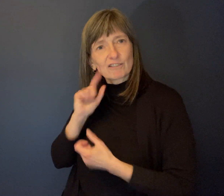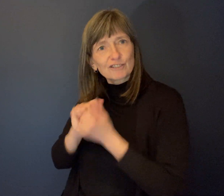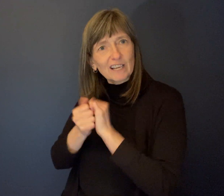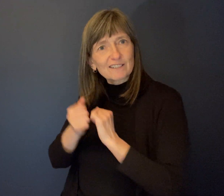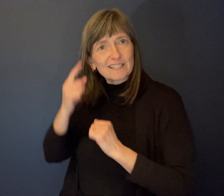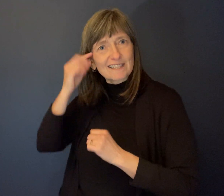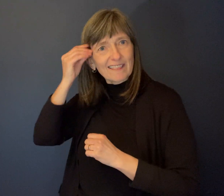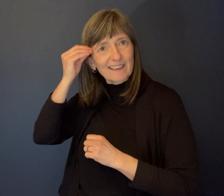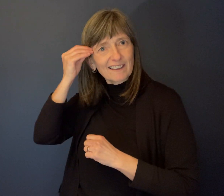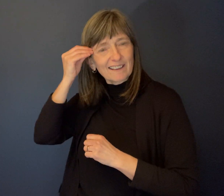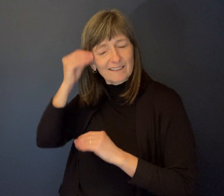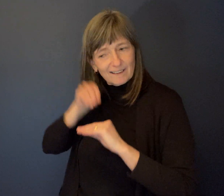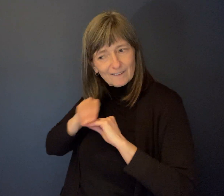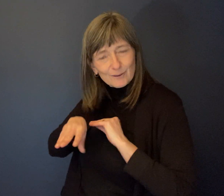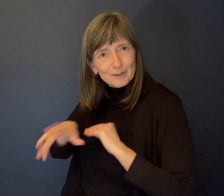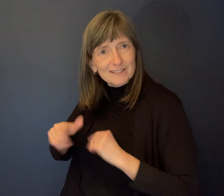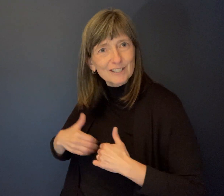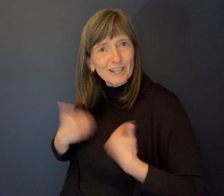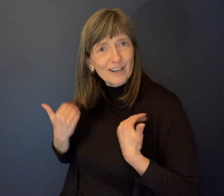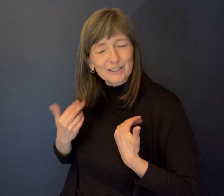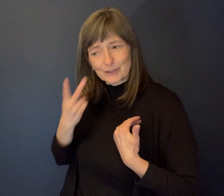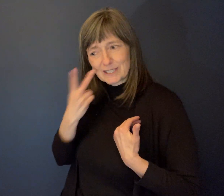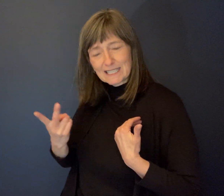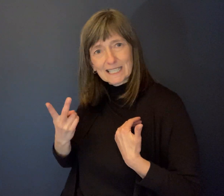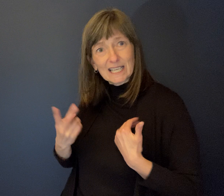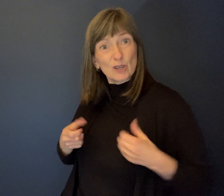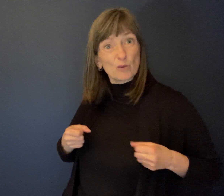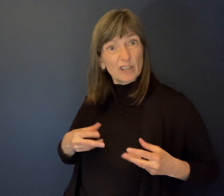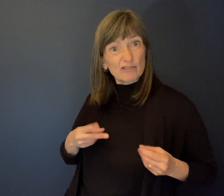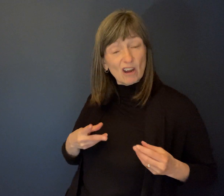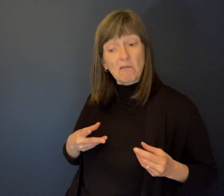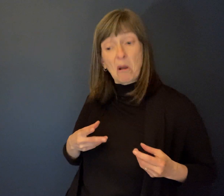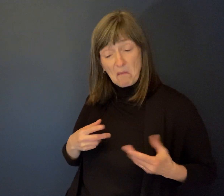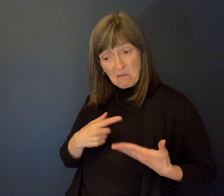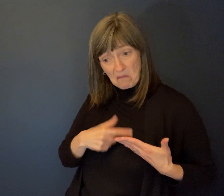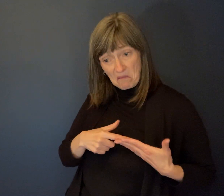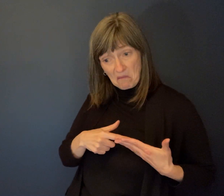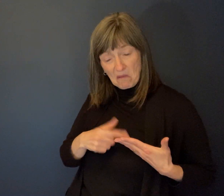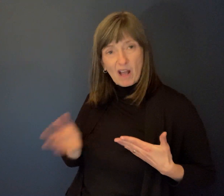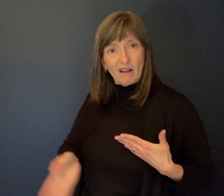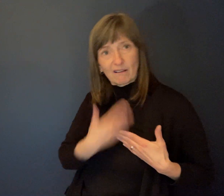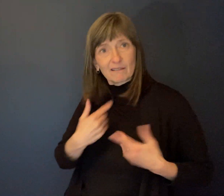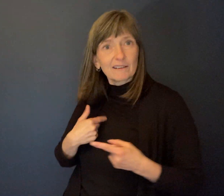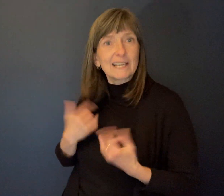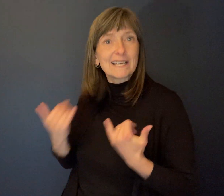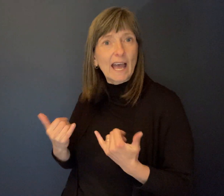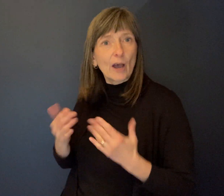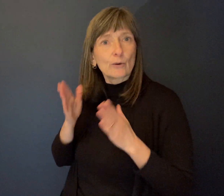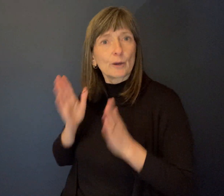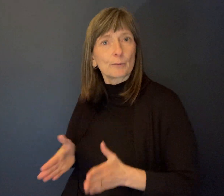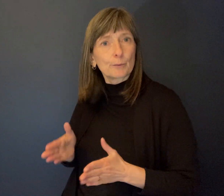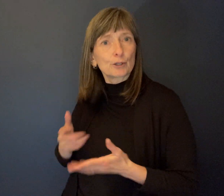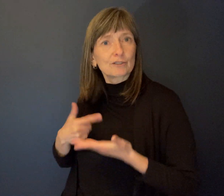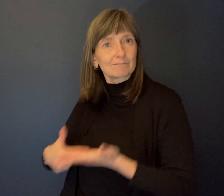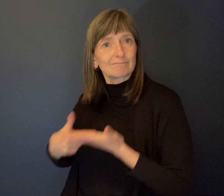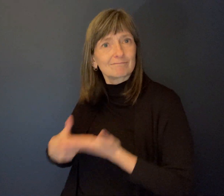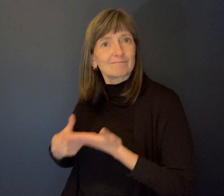a young person to see the wheelchair, but you see the person beyond that chair and you're prepared to share